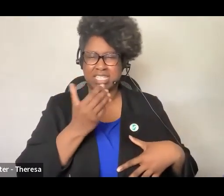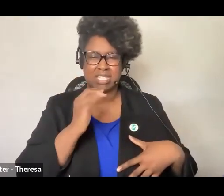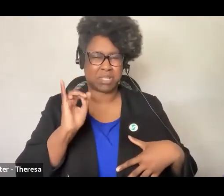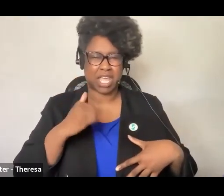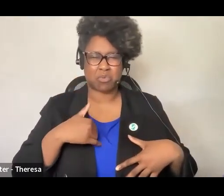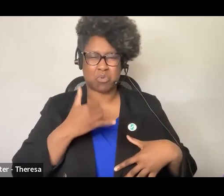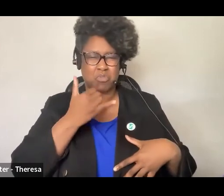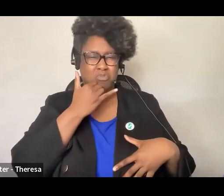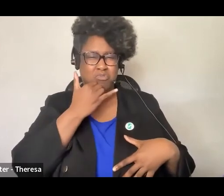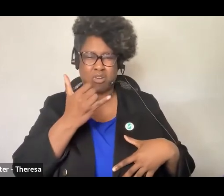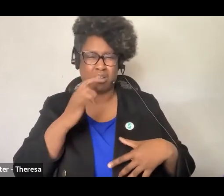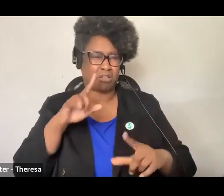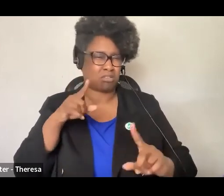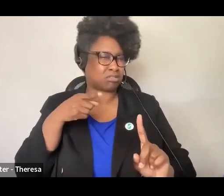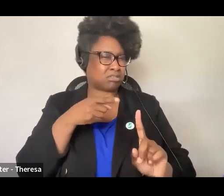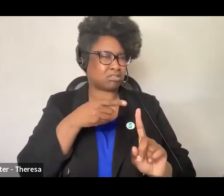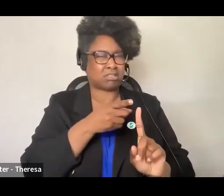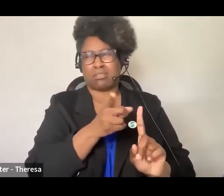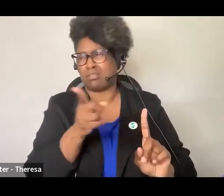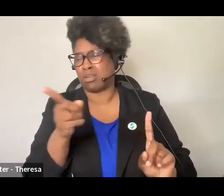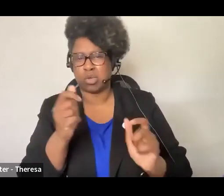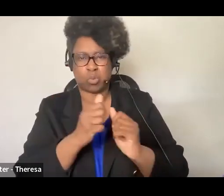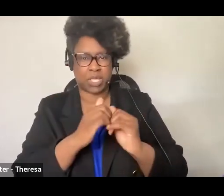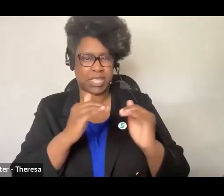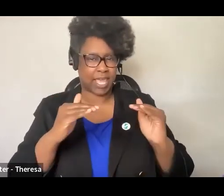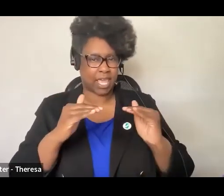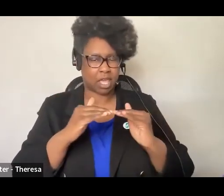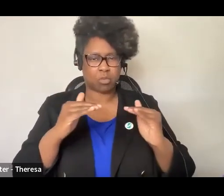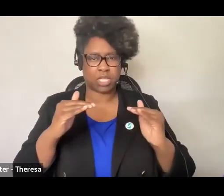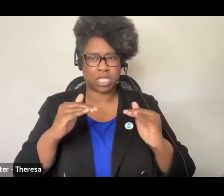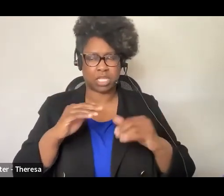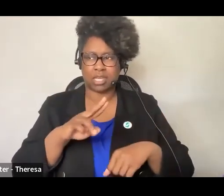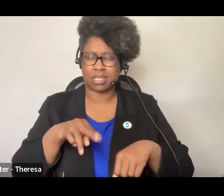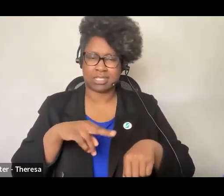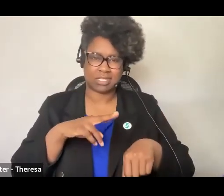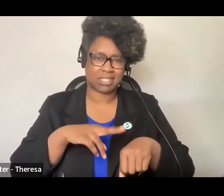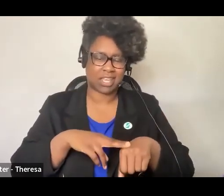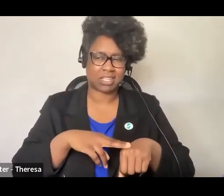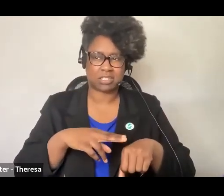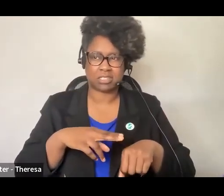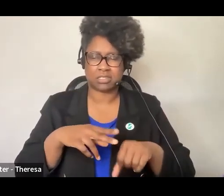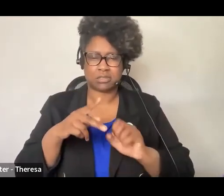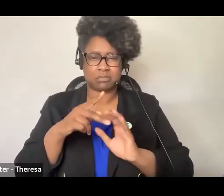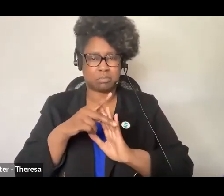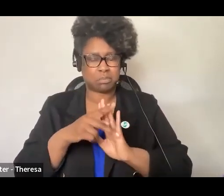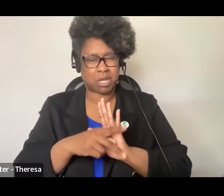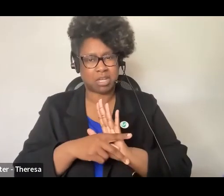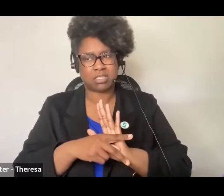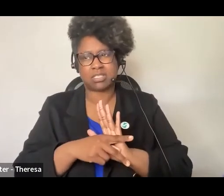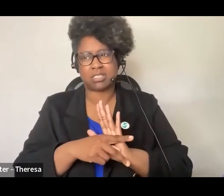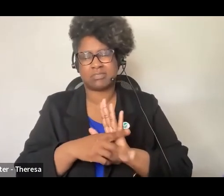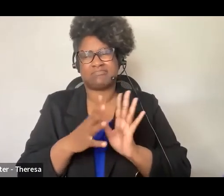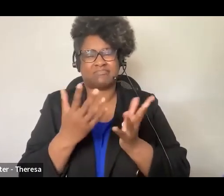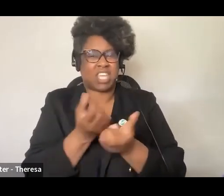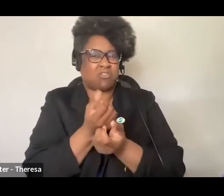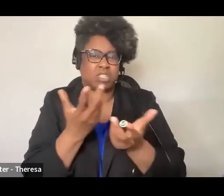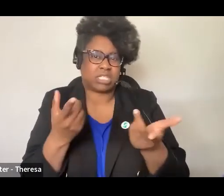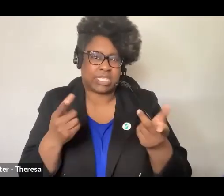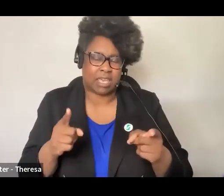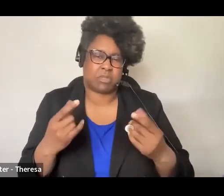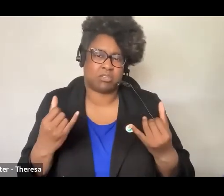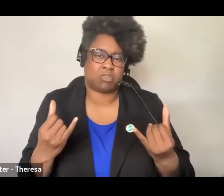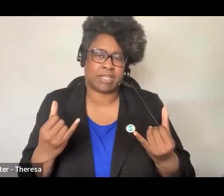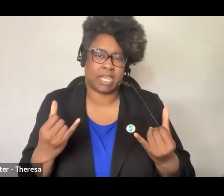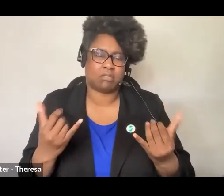places around equity and nationally with our discourse, with the policies, with everything that's happening right how